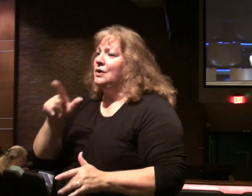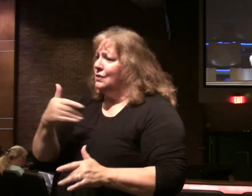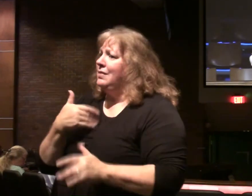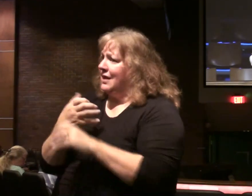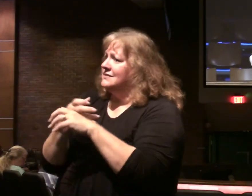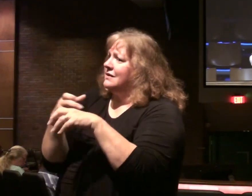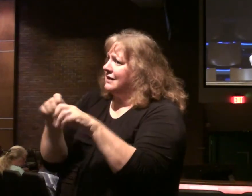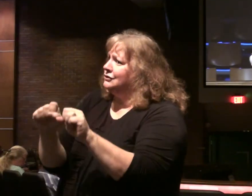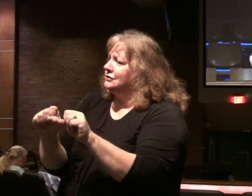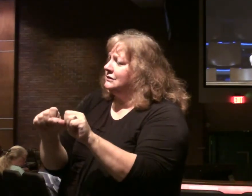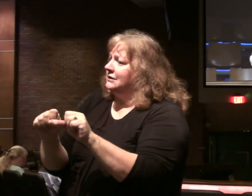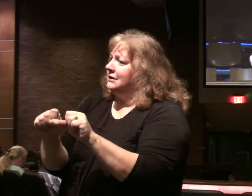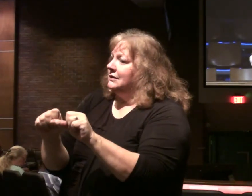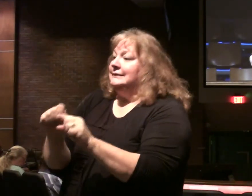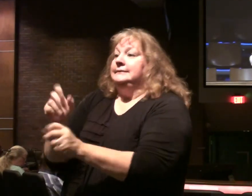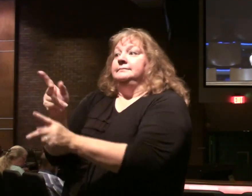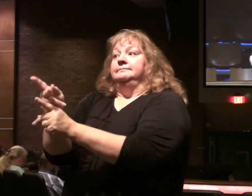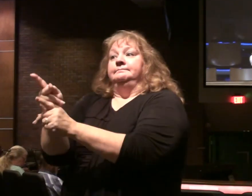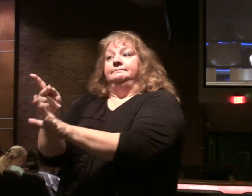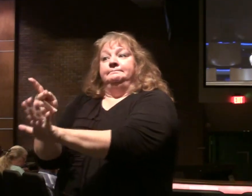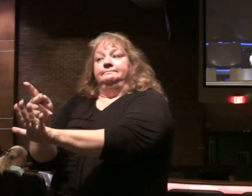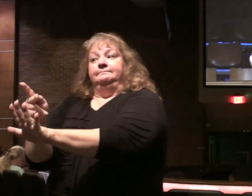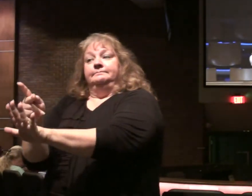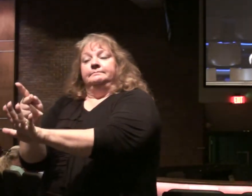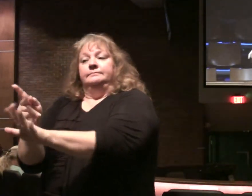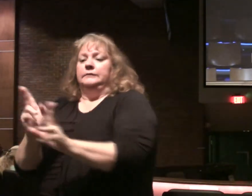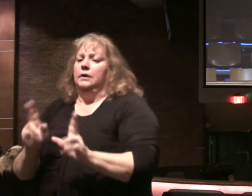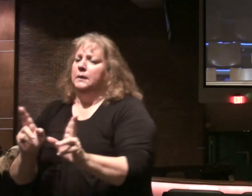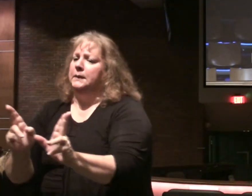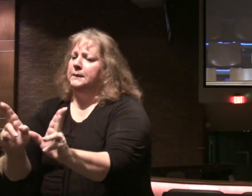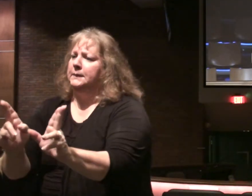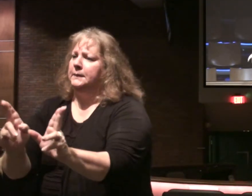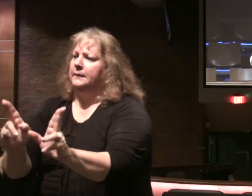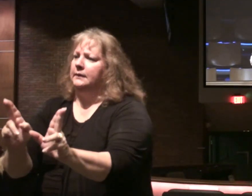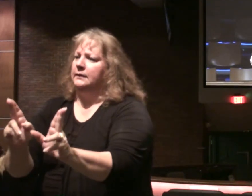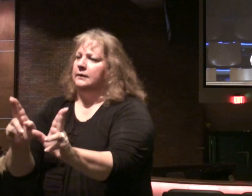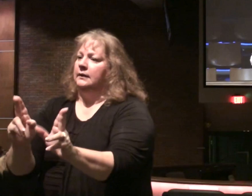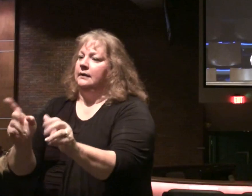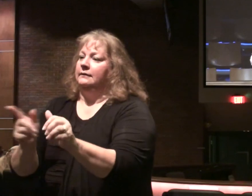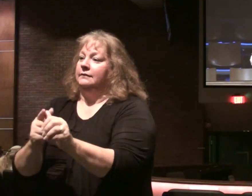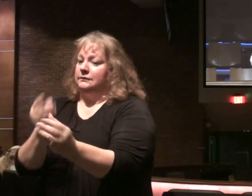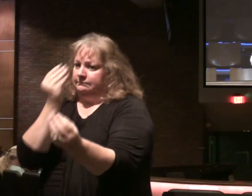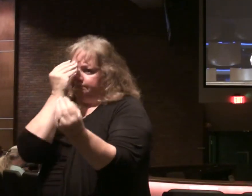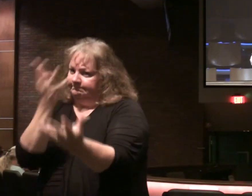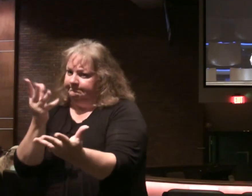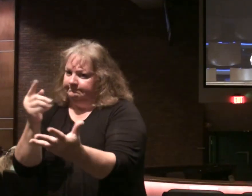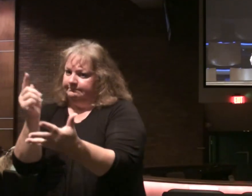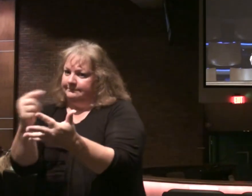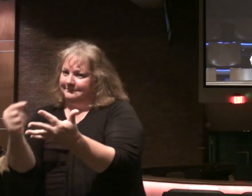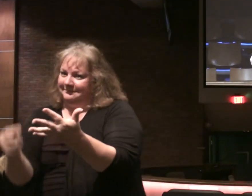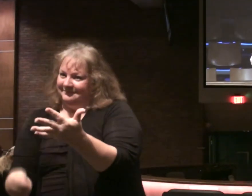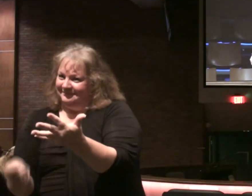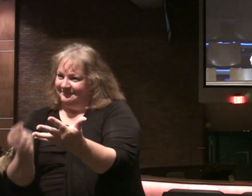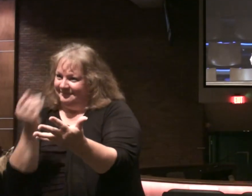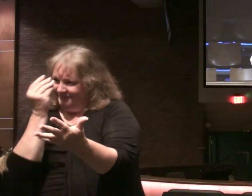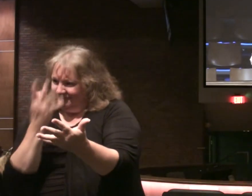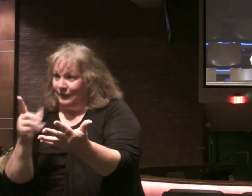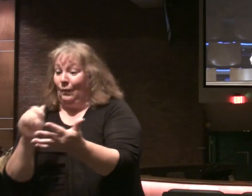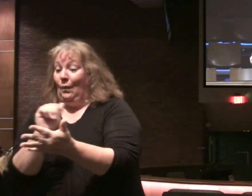will be saved. We have to be careful. We don't rush people in. Without giving them all the facts. All the information. So to speak.